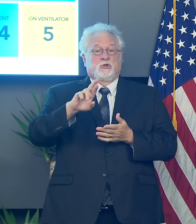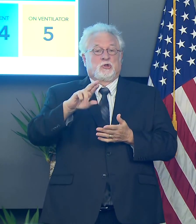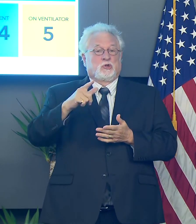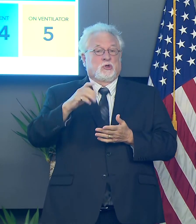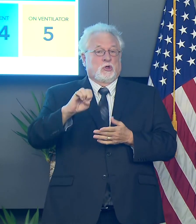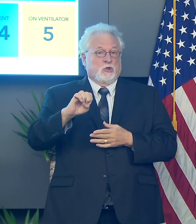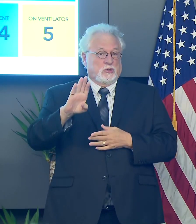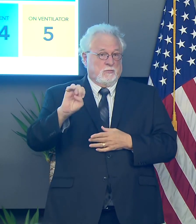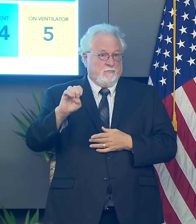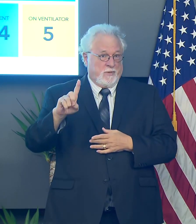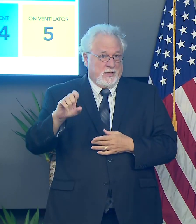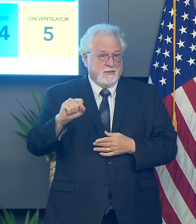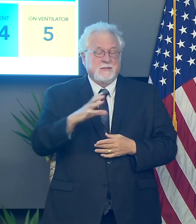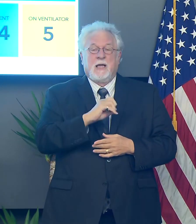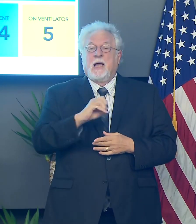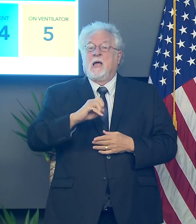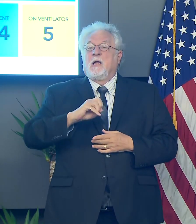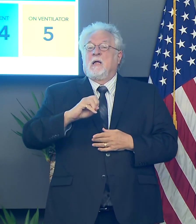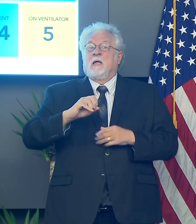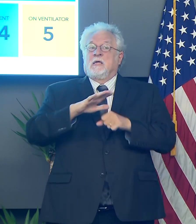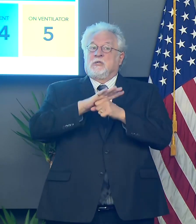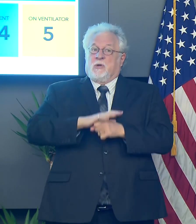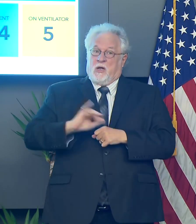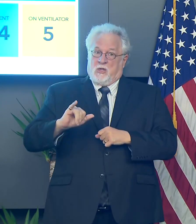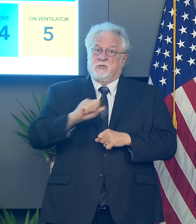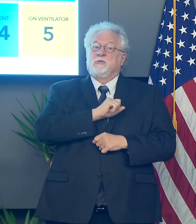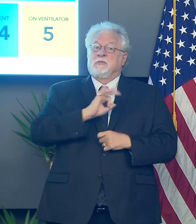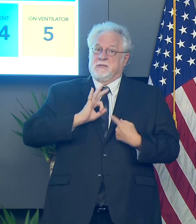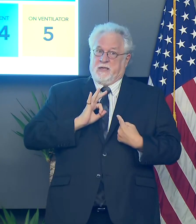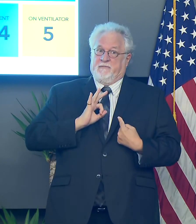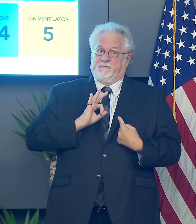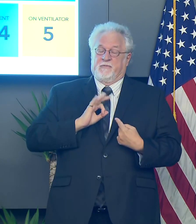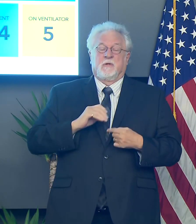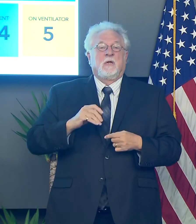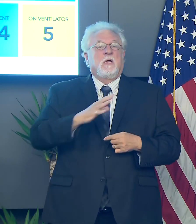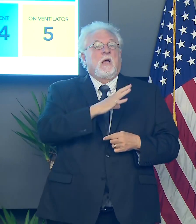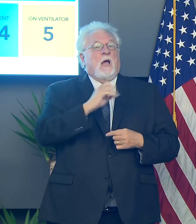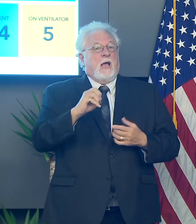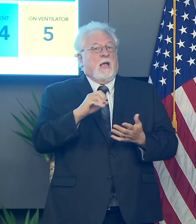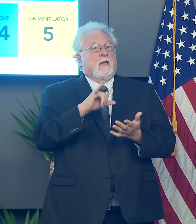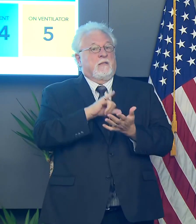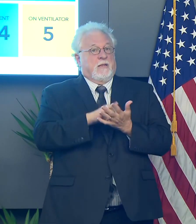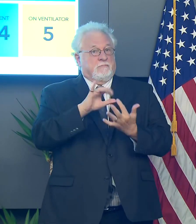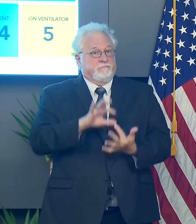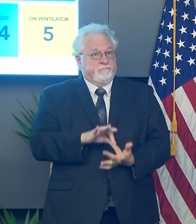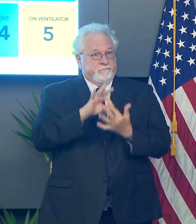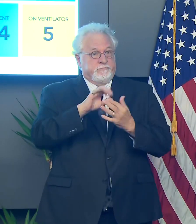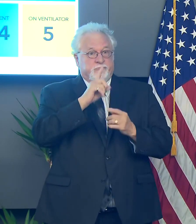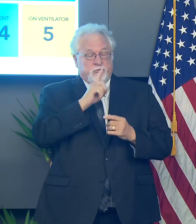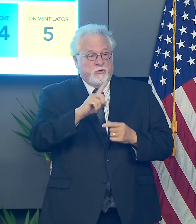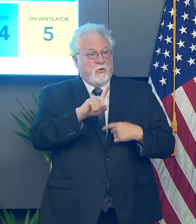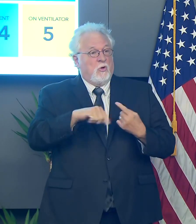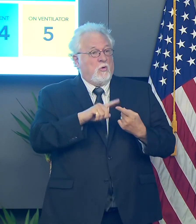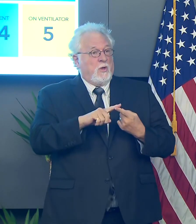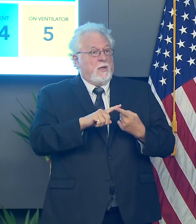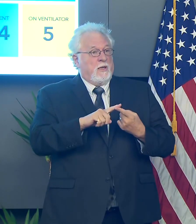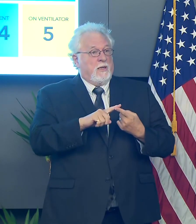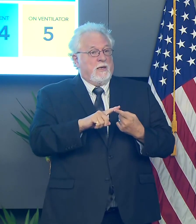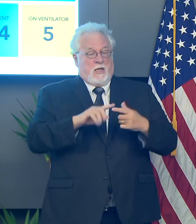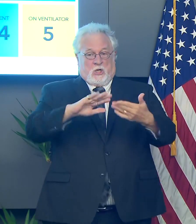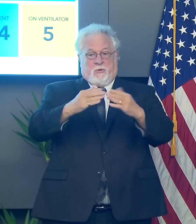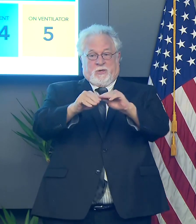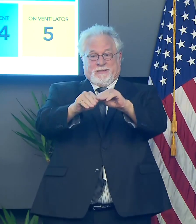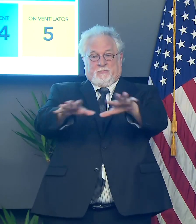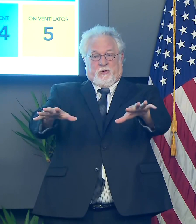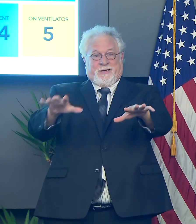and of course the strain also relates to, uh, staffing issues. And that's especially true when you have, uh, community